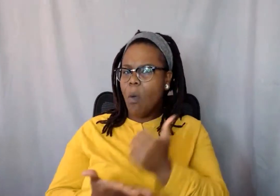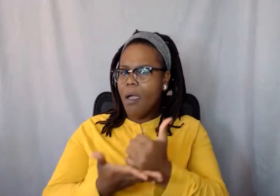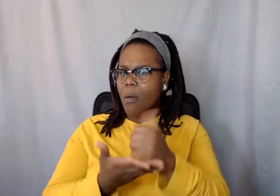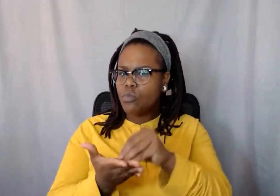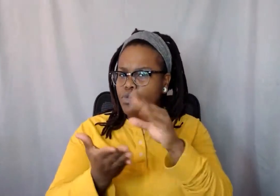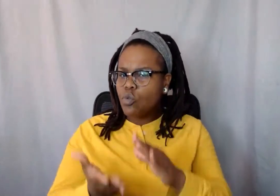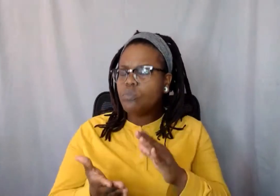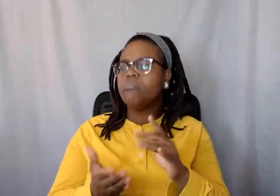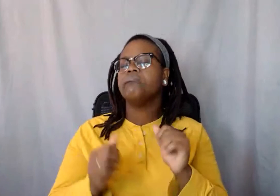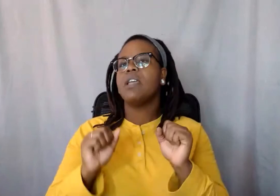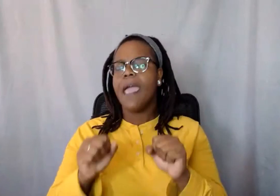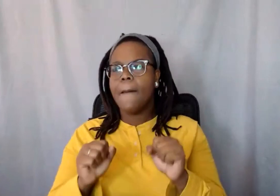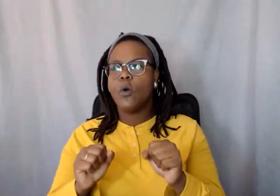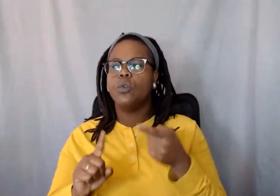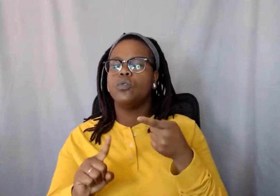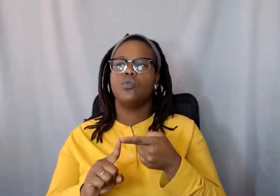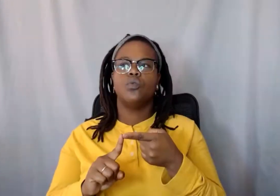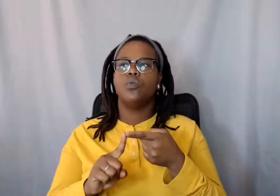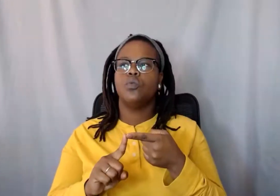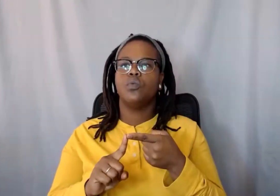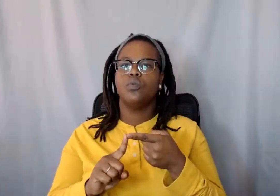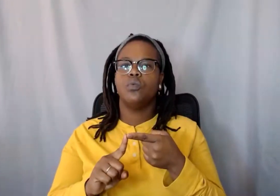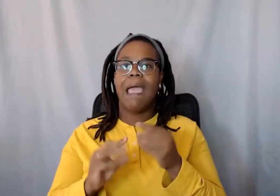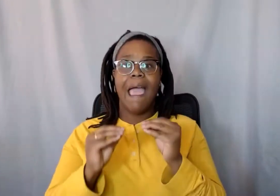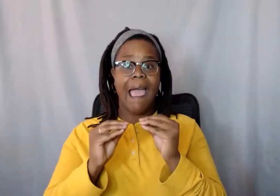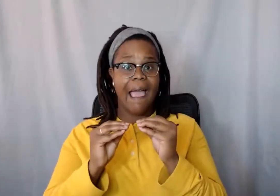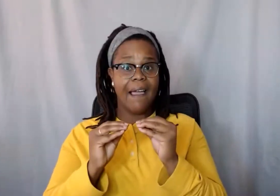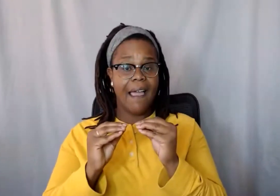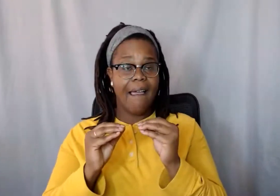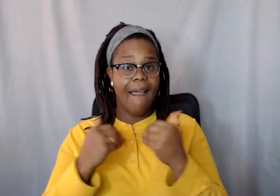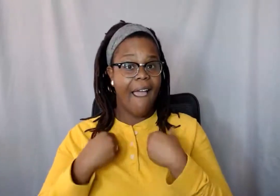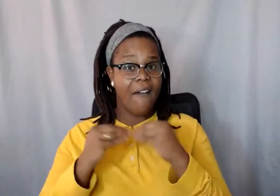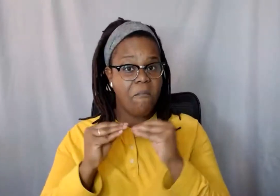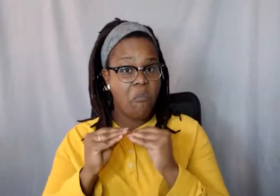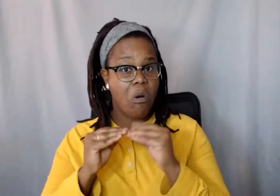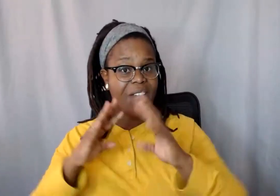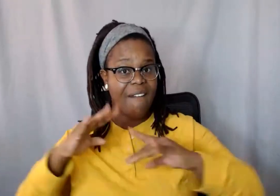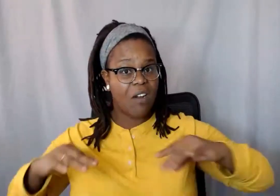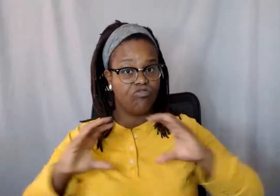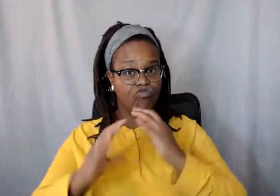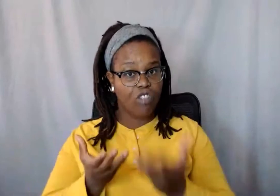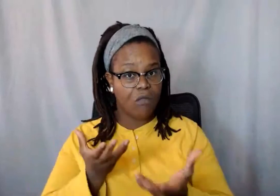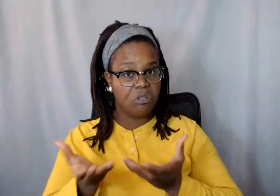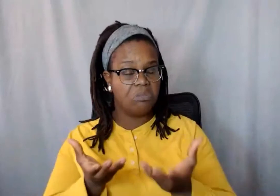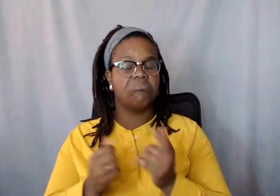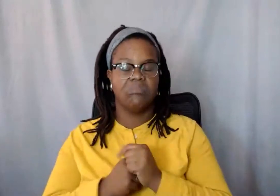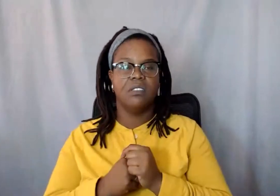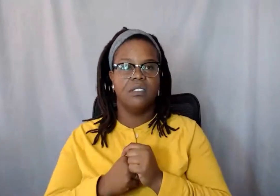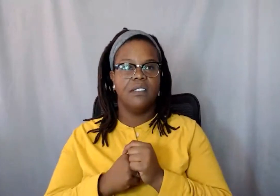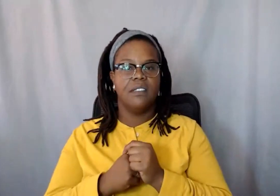to actually have more diverse conversation is the at least the willingness to actually admit that they don't